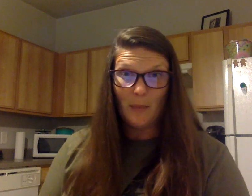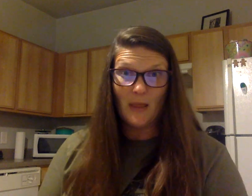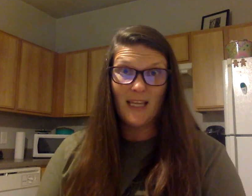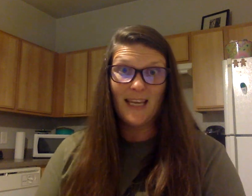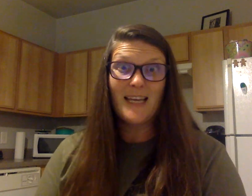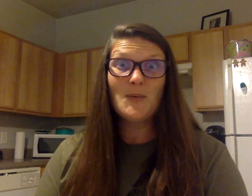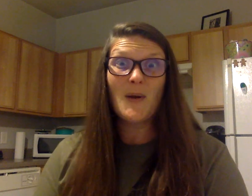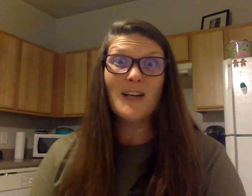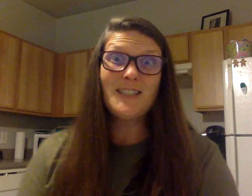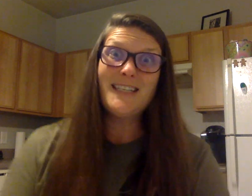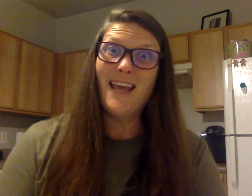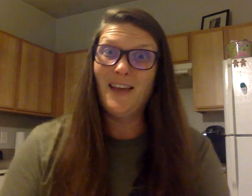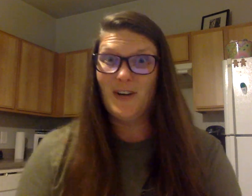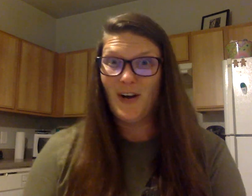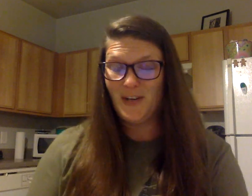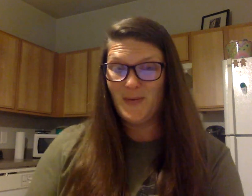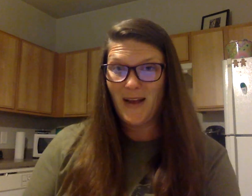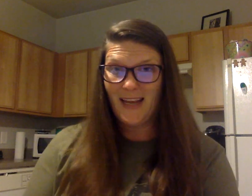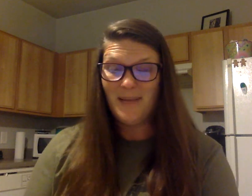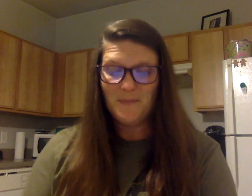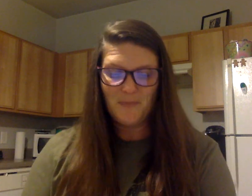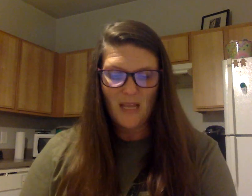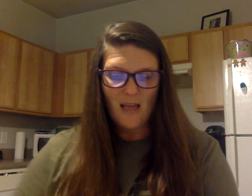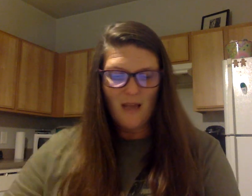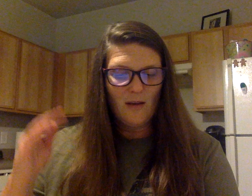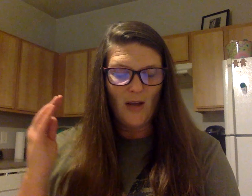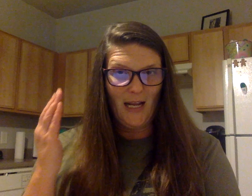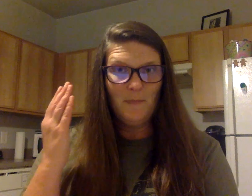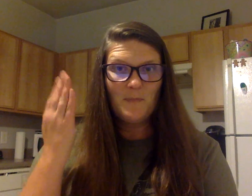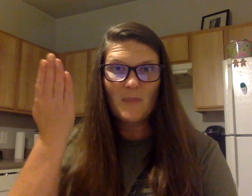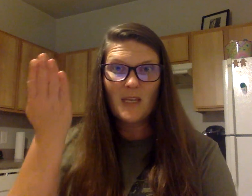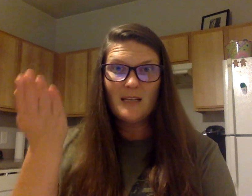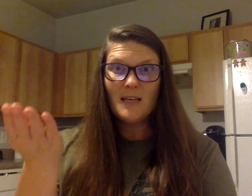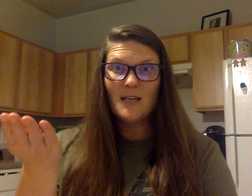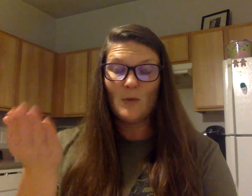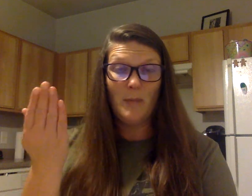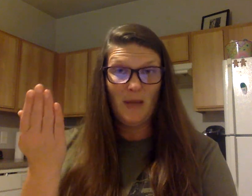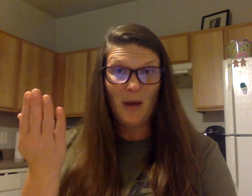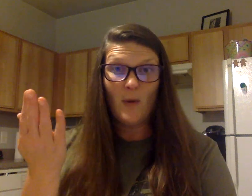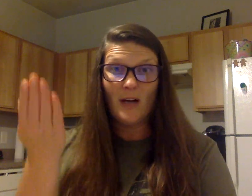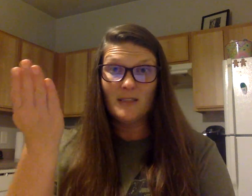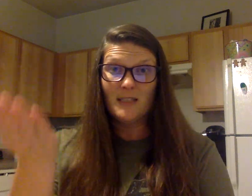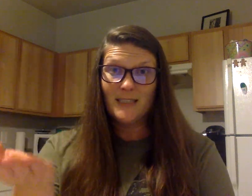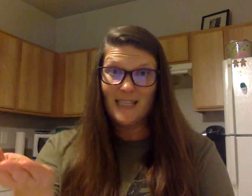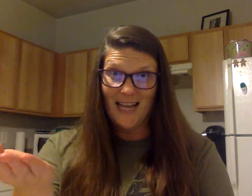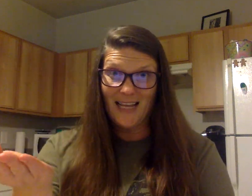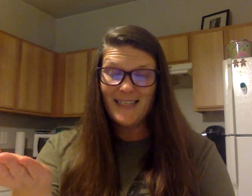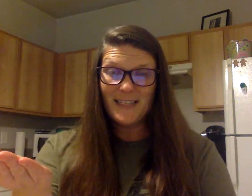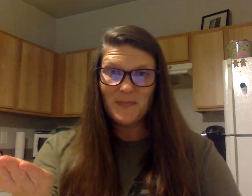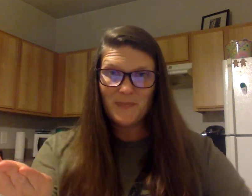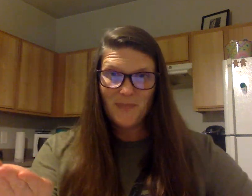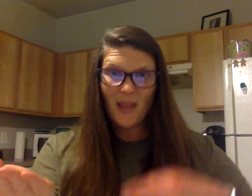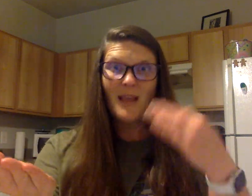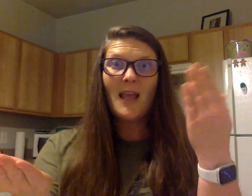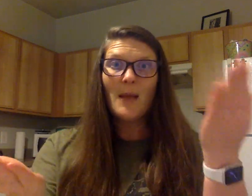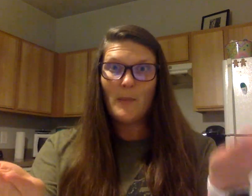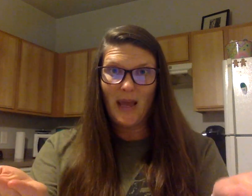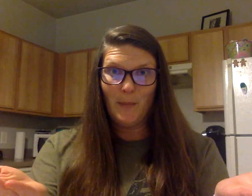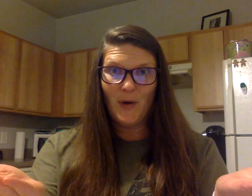to blend words together. Are you ready? Okay. Repeat my words. Sand. Paper.